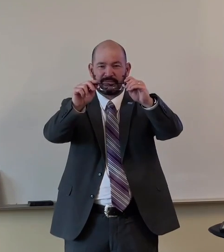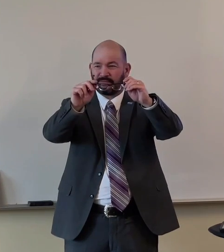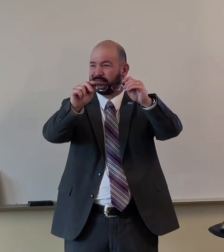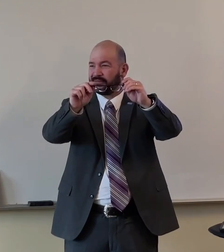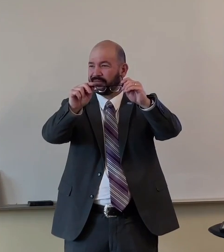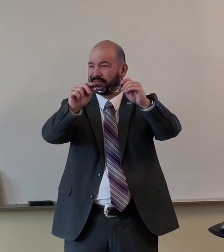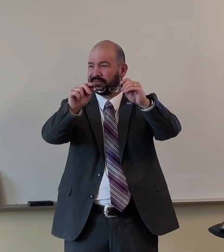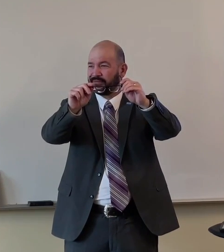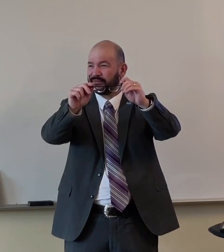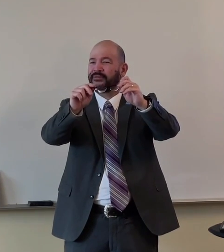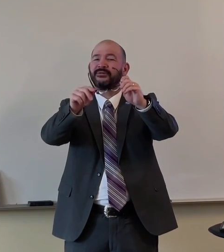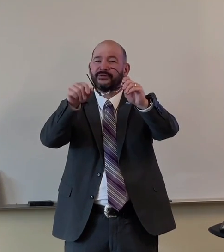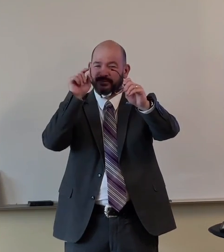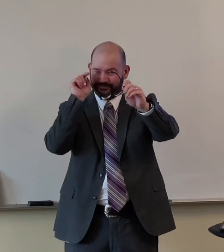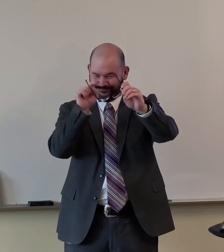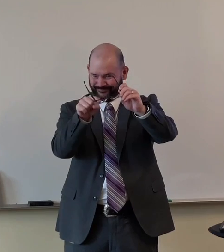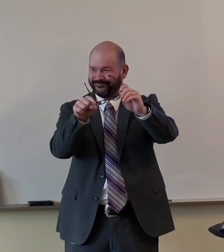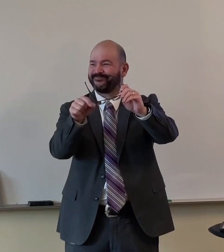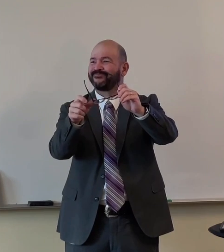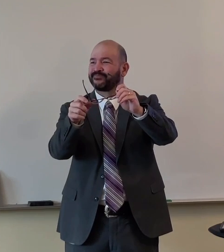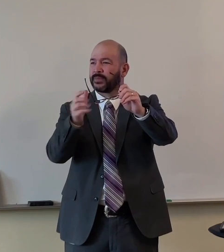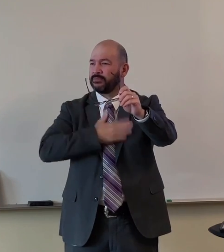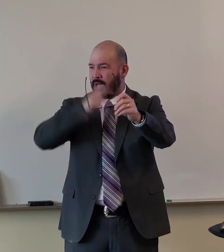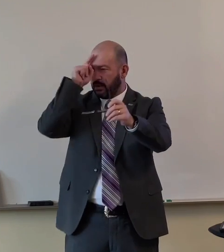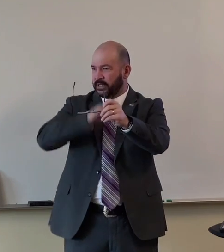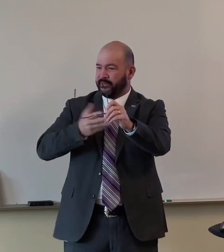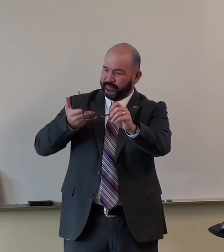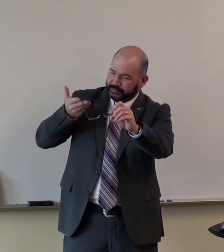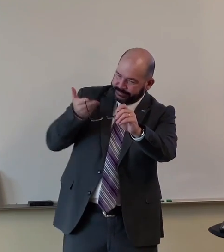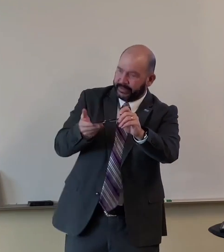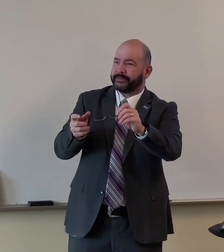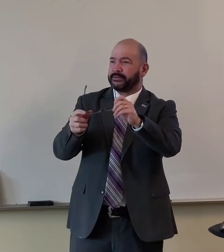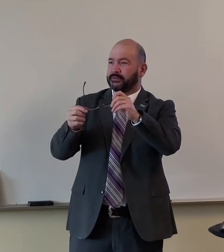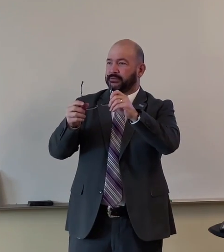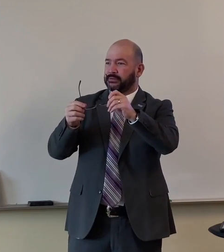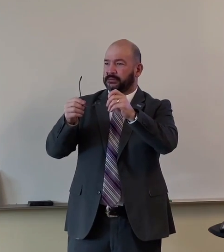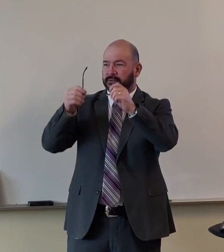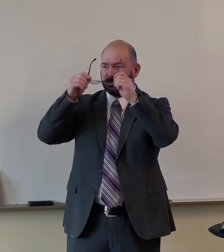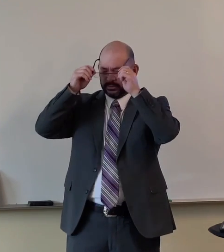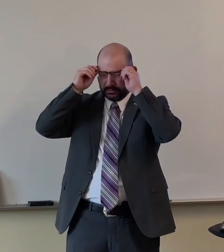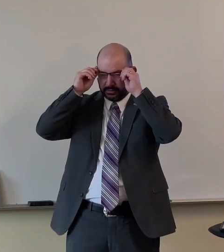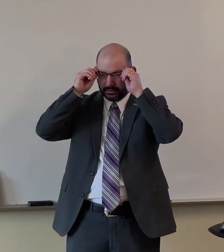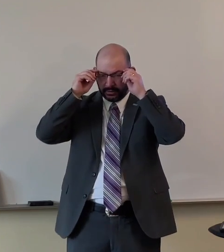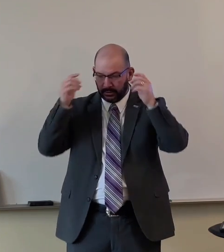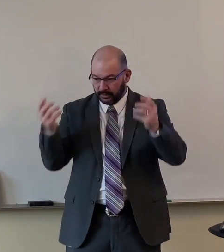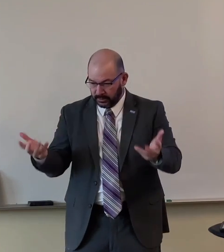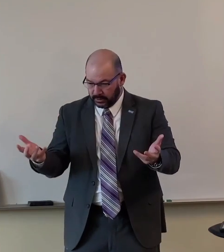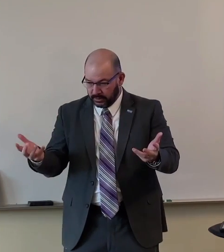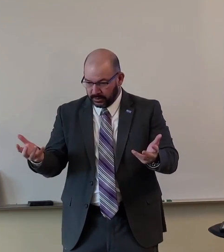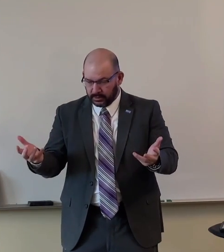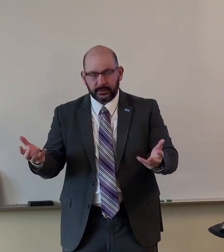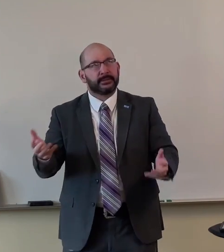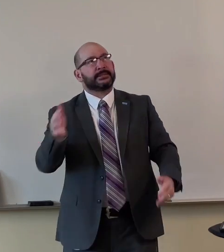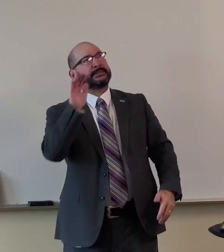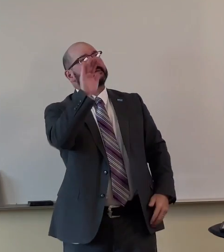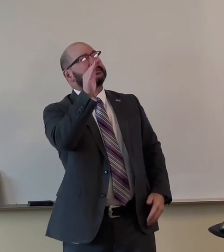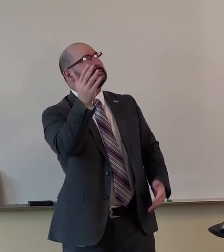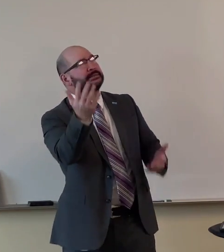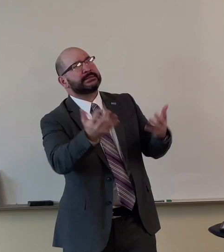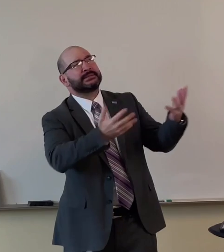Take glasses off. That's your perspective. That's your, how you see